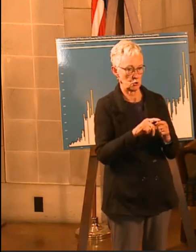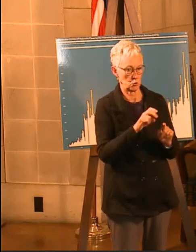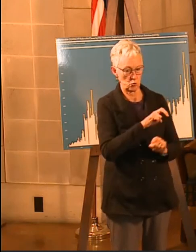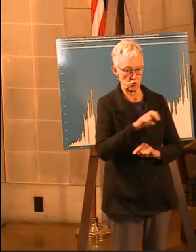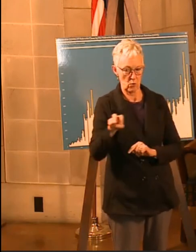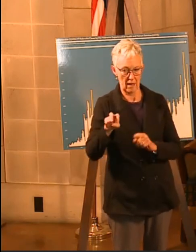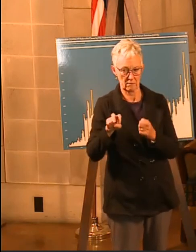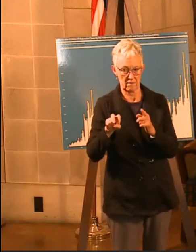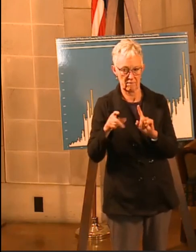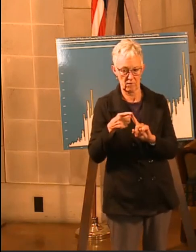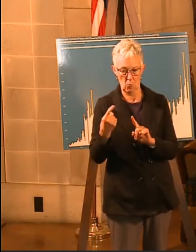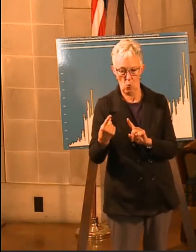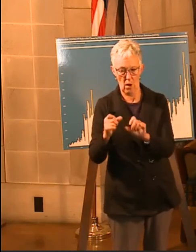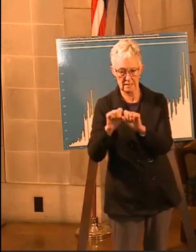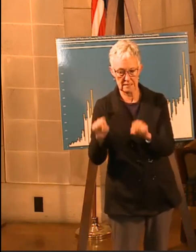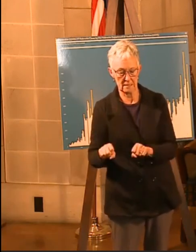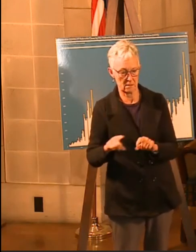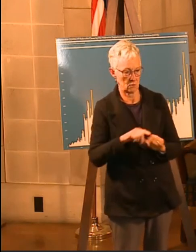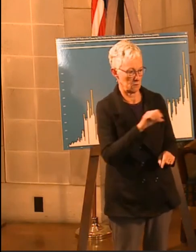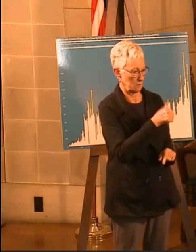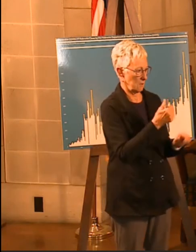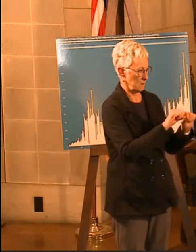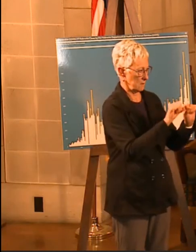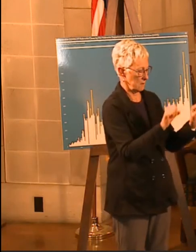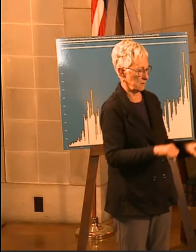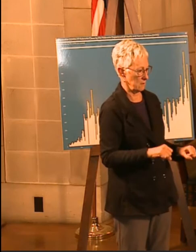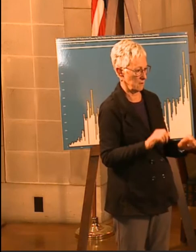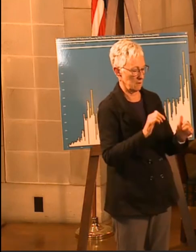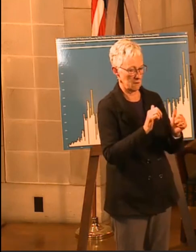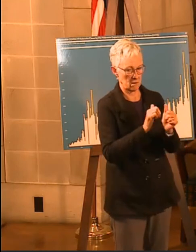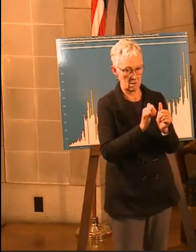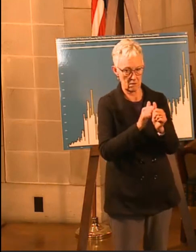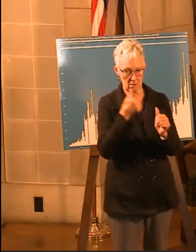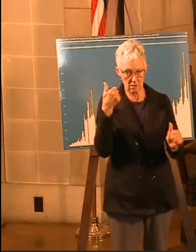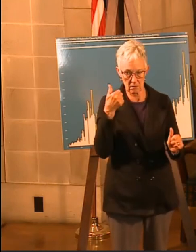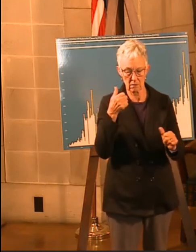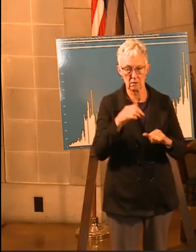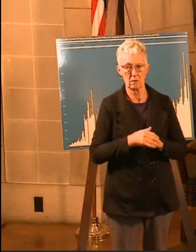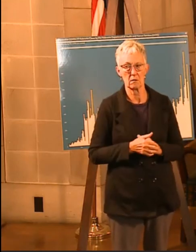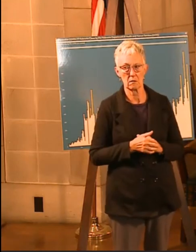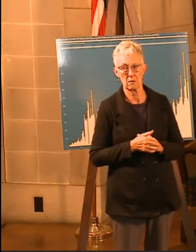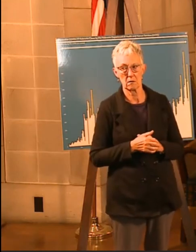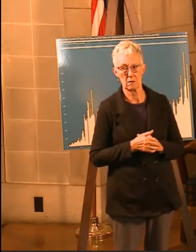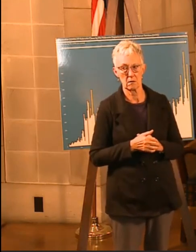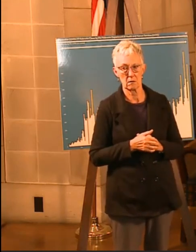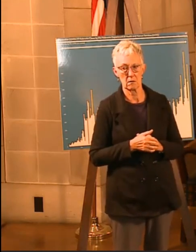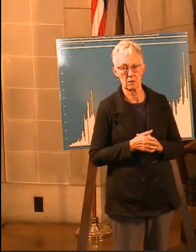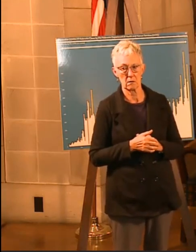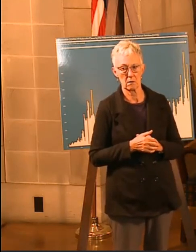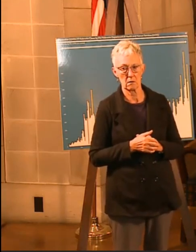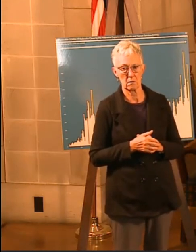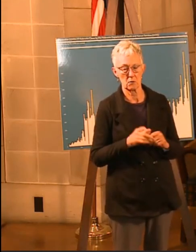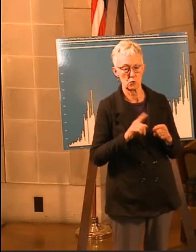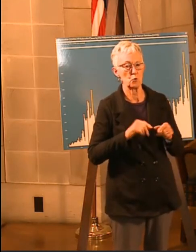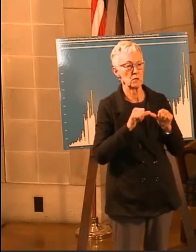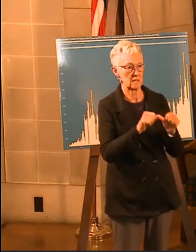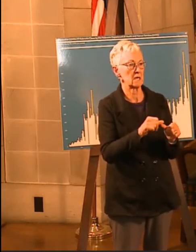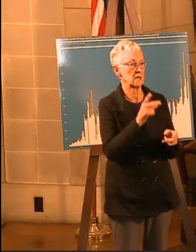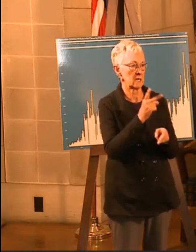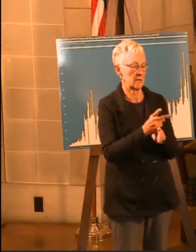That's not common ownership to avoid, you know, in order to keep doing collective surgeries.